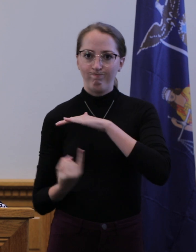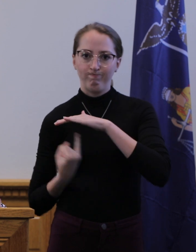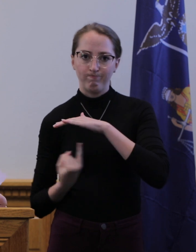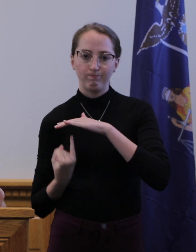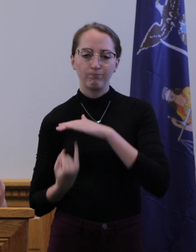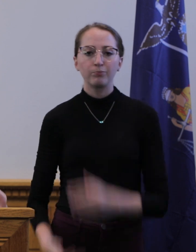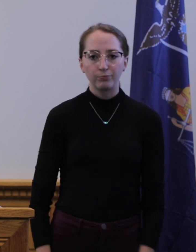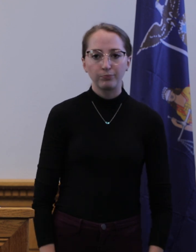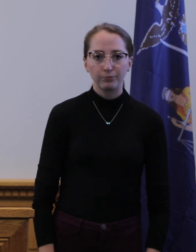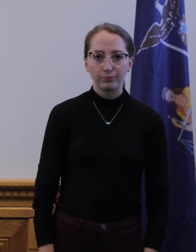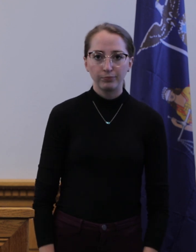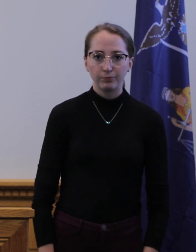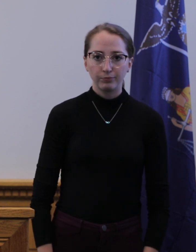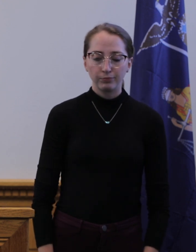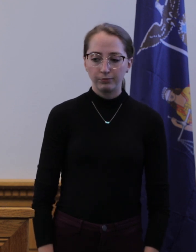quarantine.